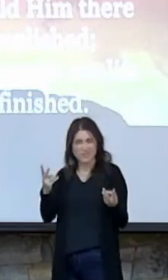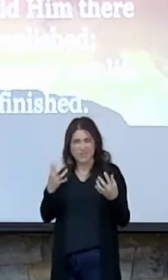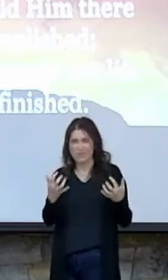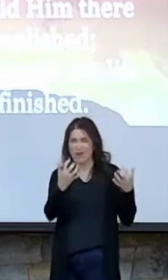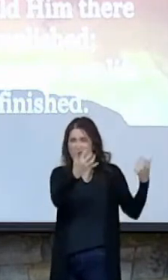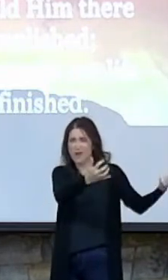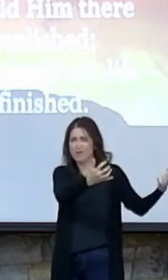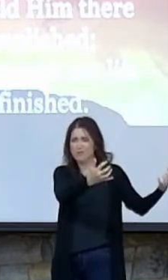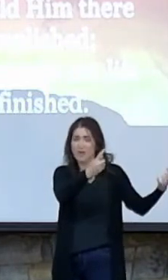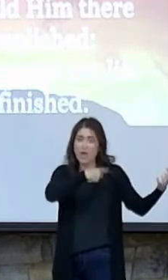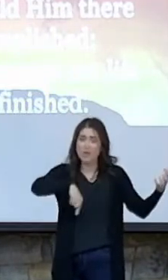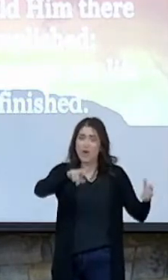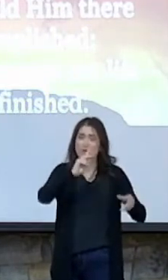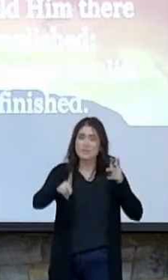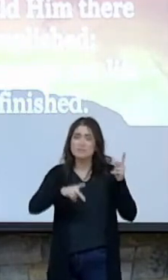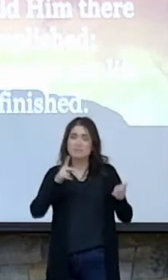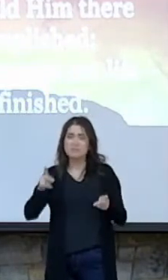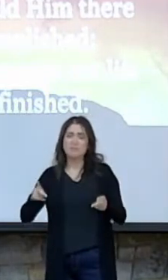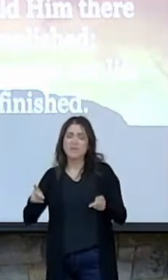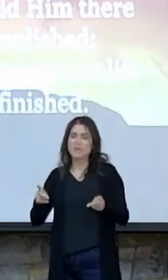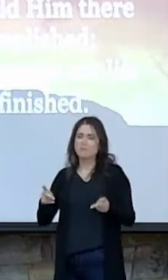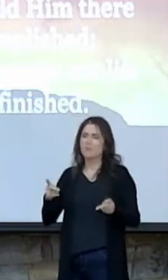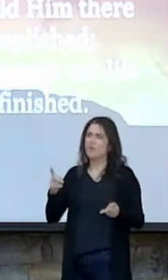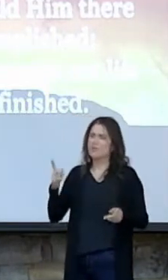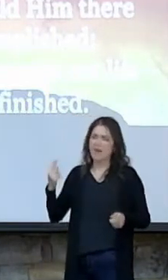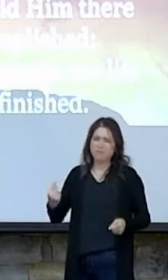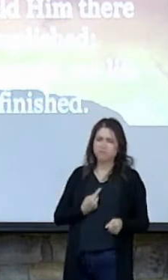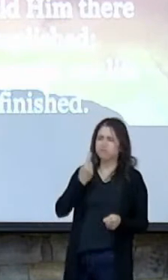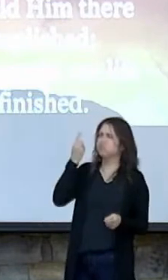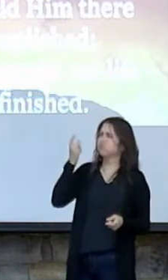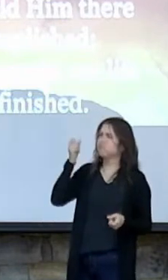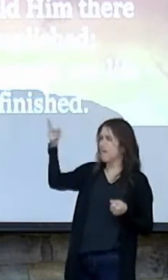see those people that were throwing hurling insults at him?